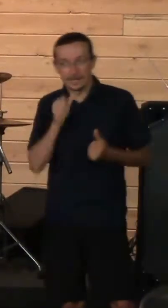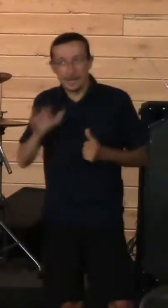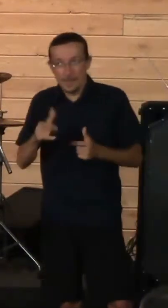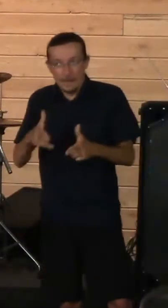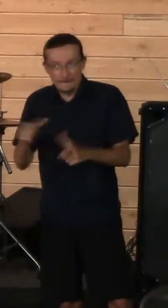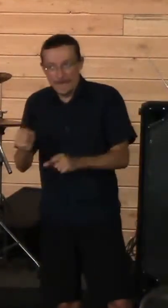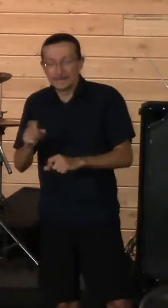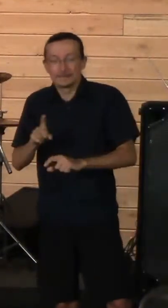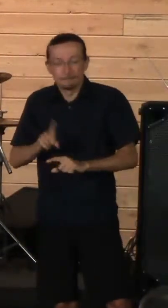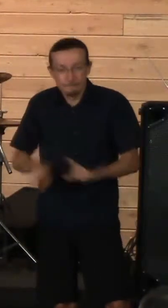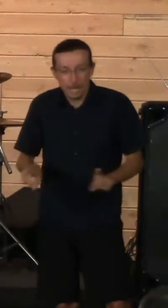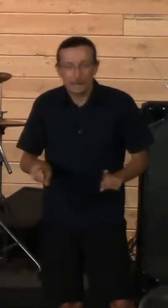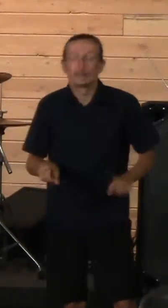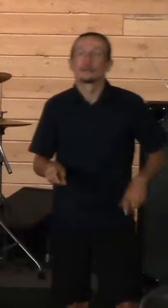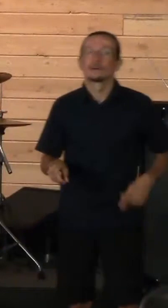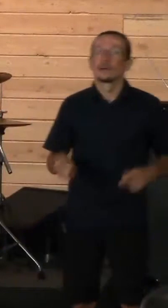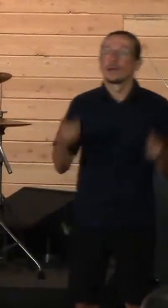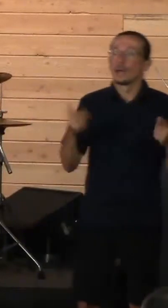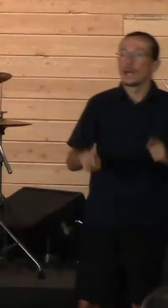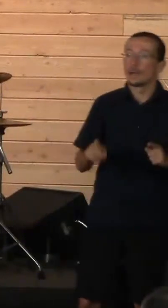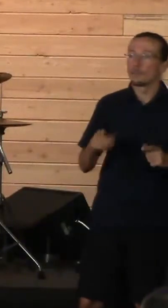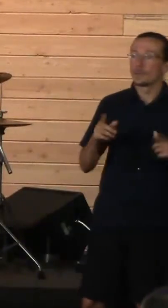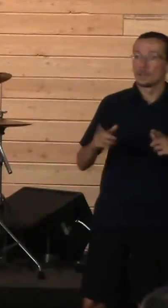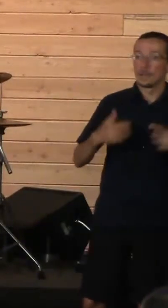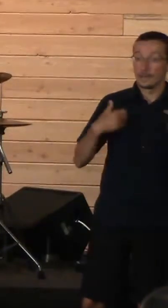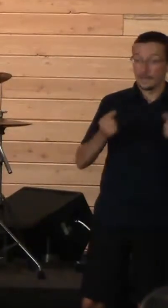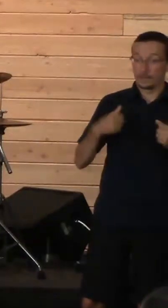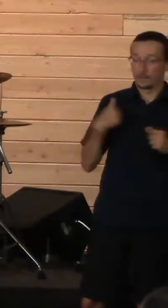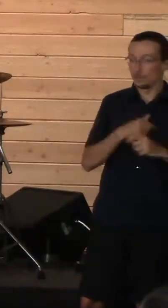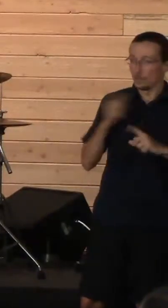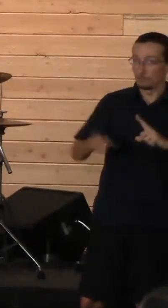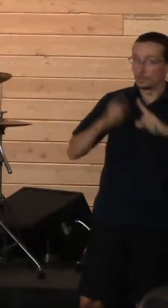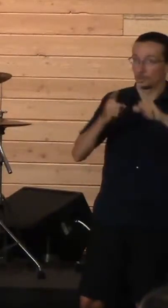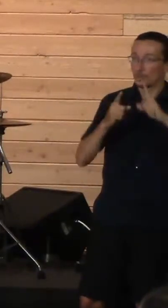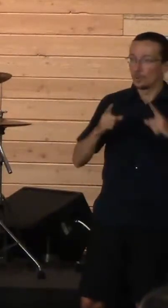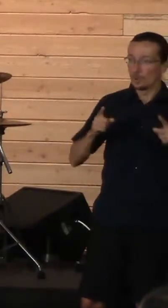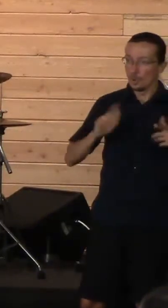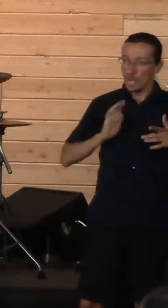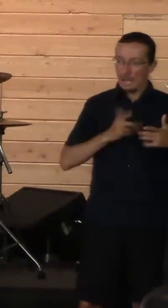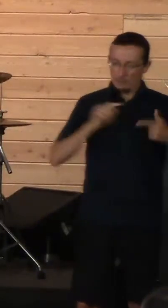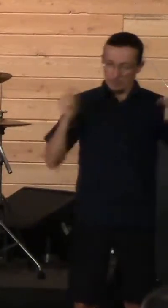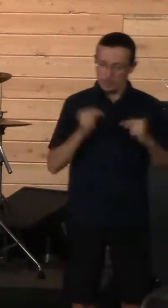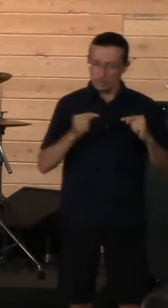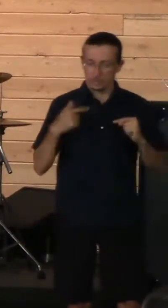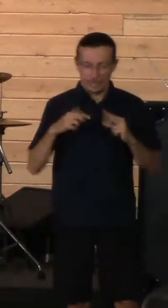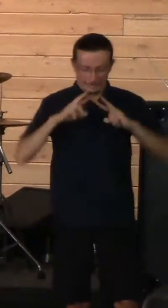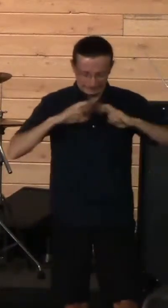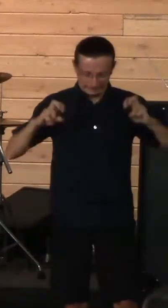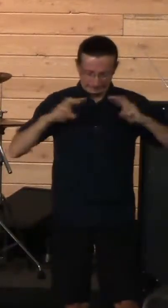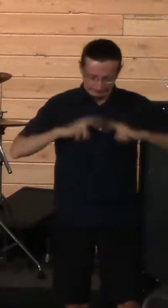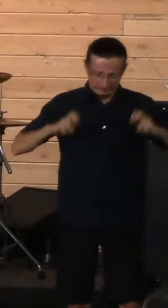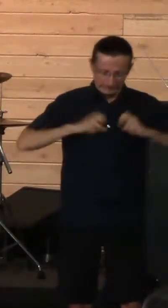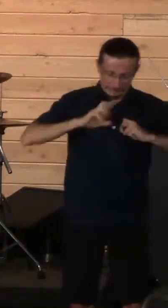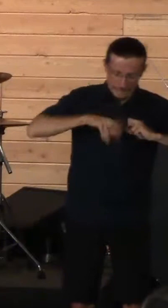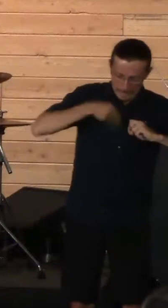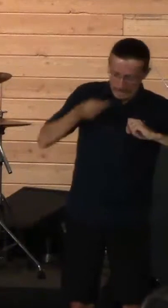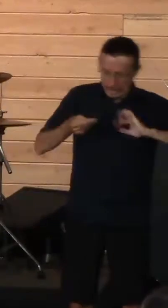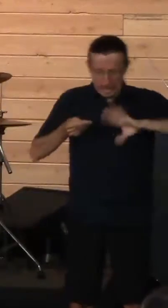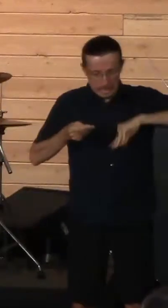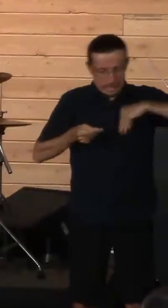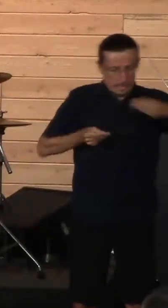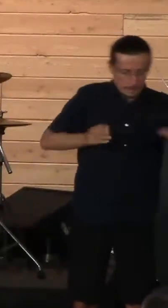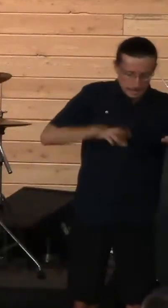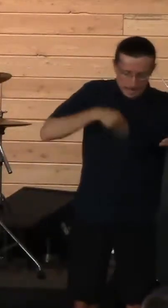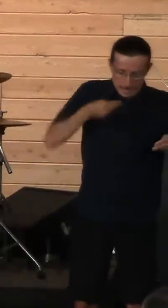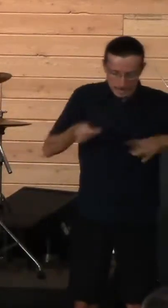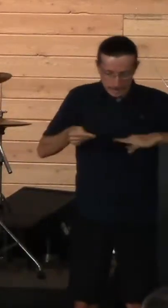But when we pursue healing, we have to look at those wounds. We have to unpack those wounds. And then we have to clean them out. And